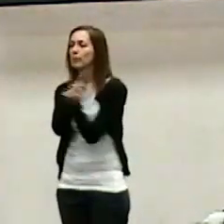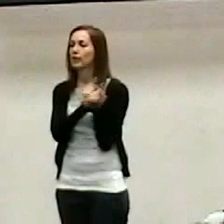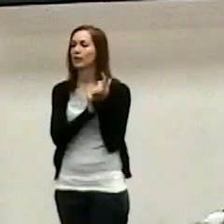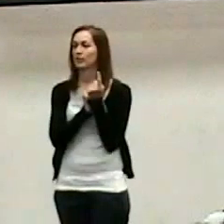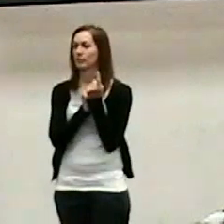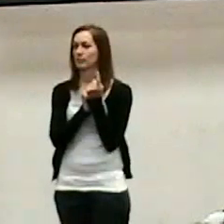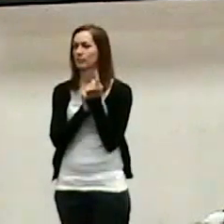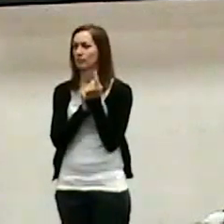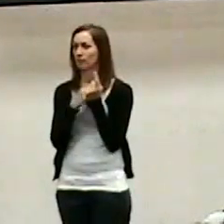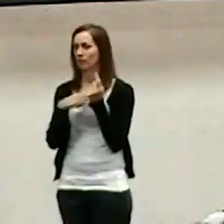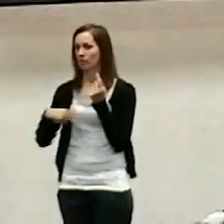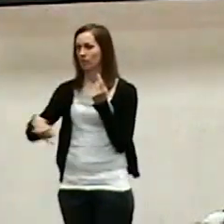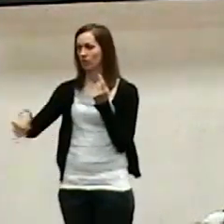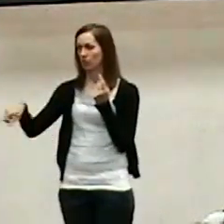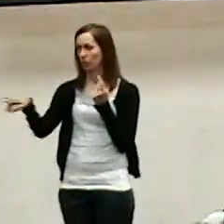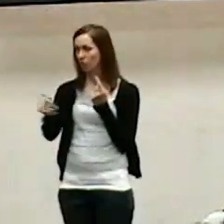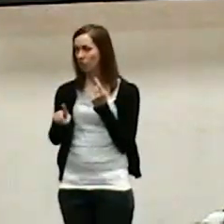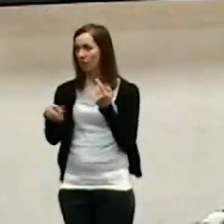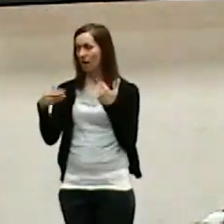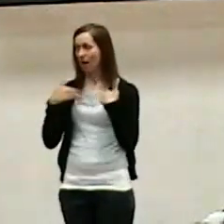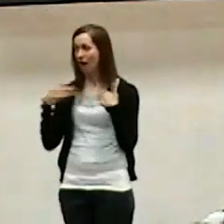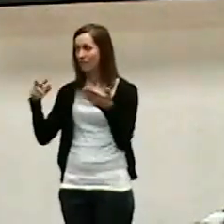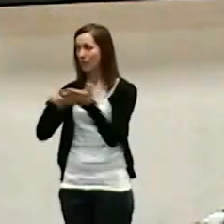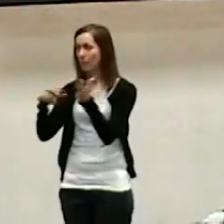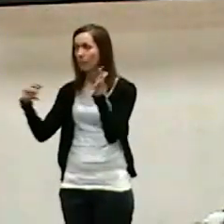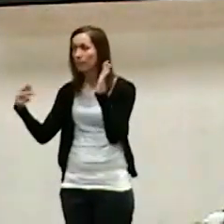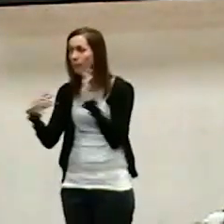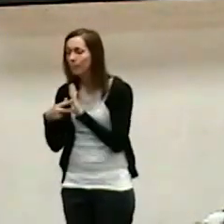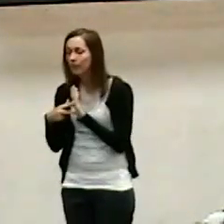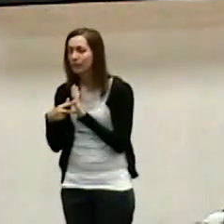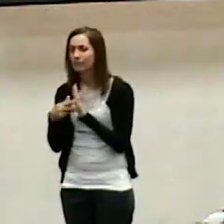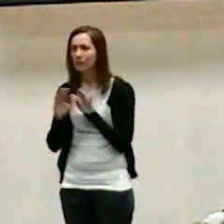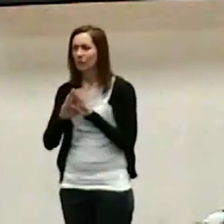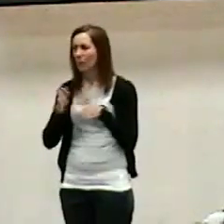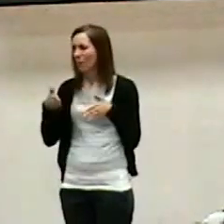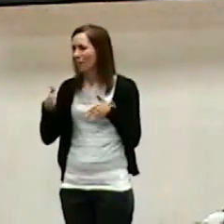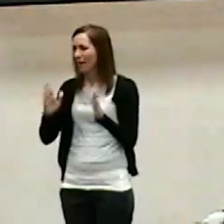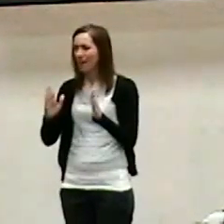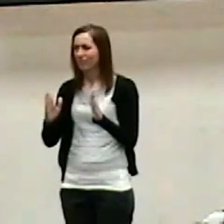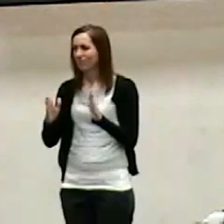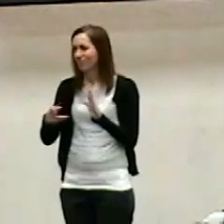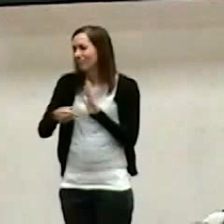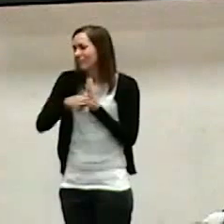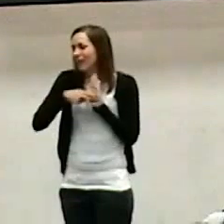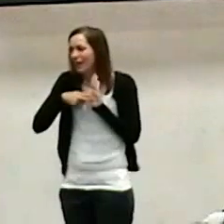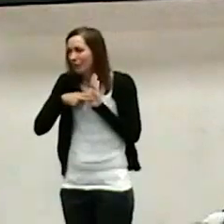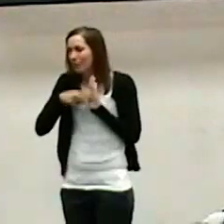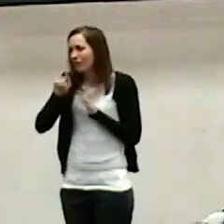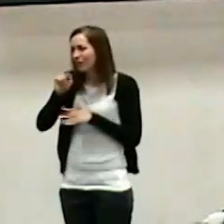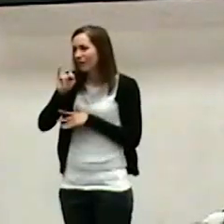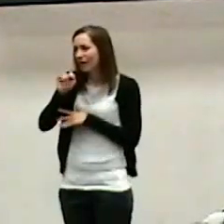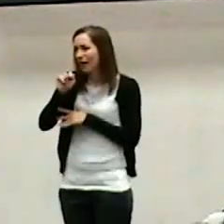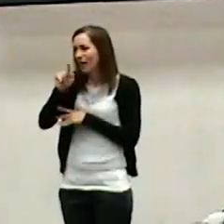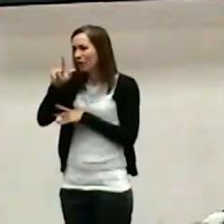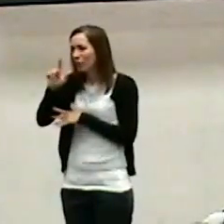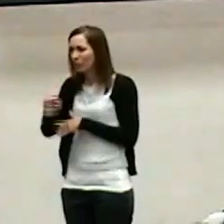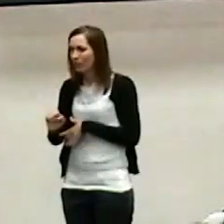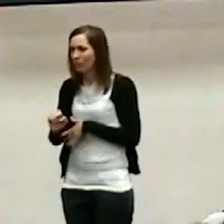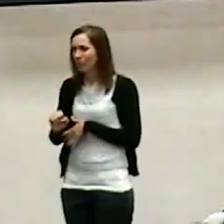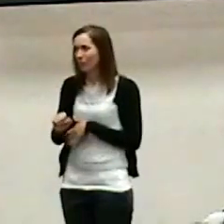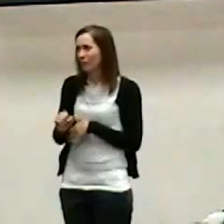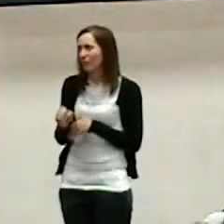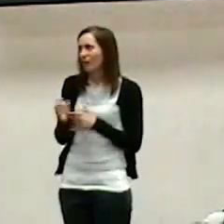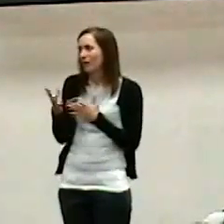You are commissioned. You are purposed. First, don't let a title, or love of a title, or lack of a title